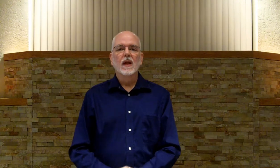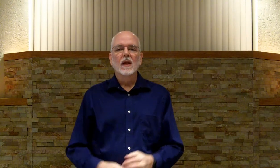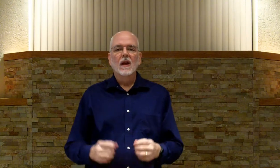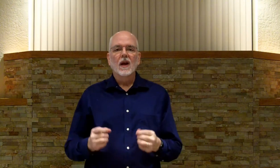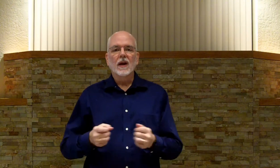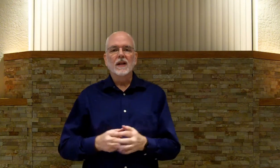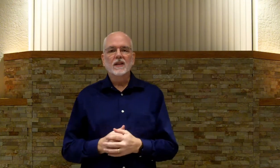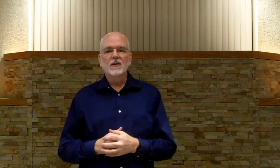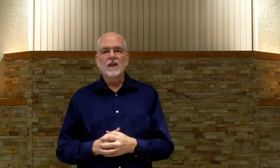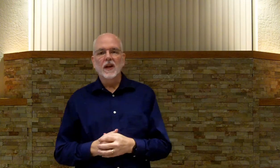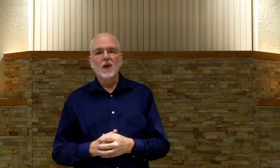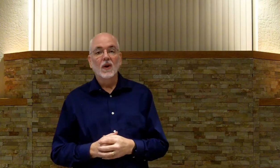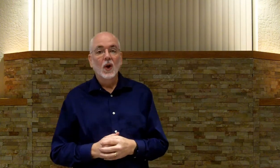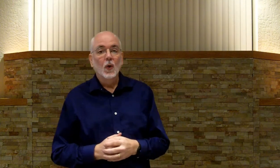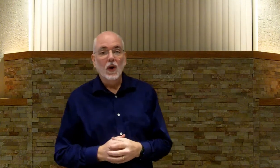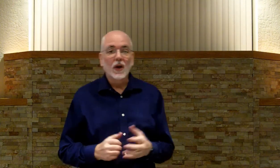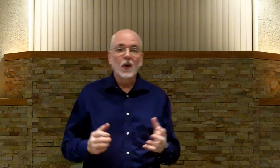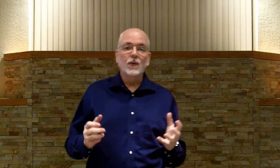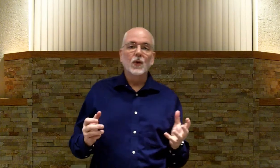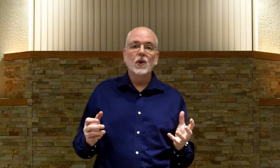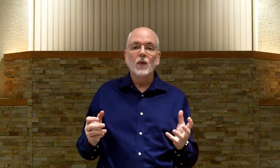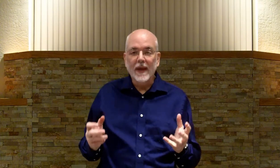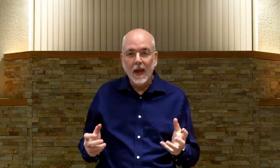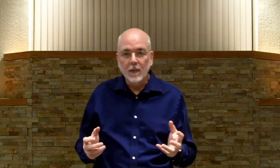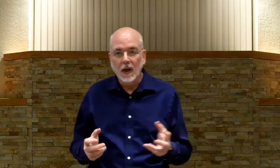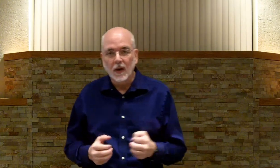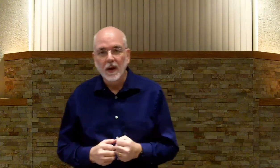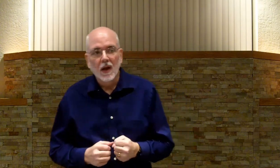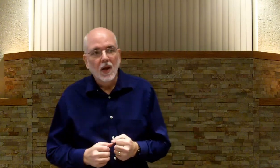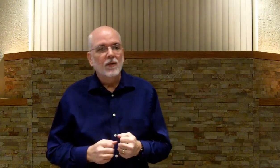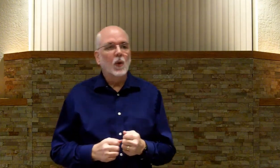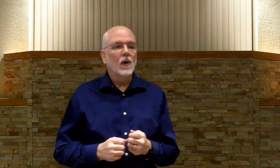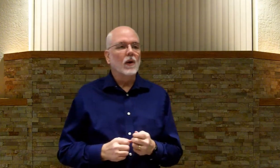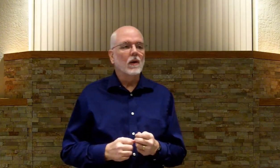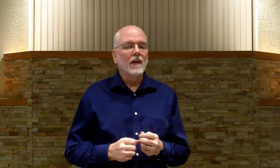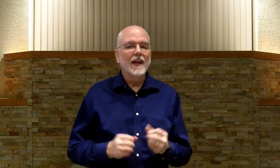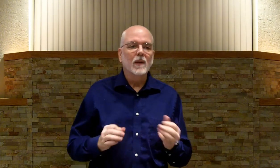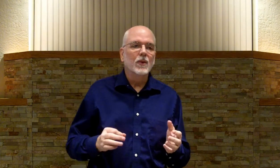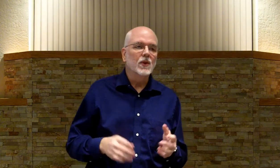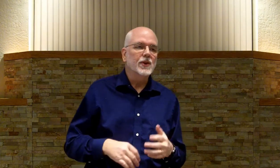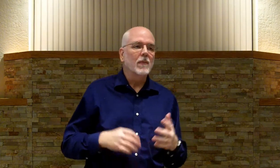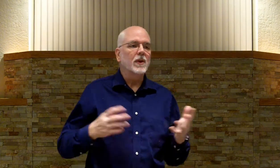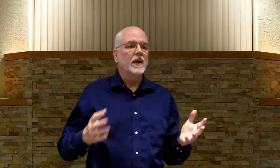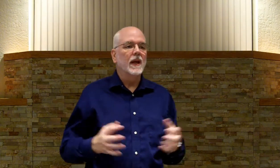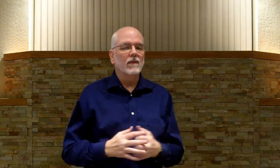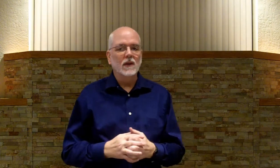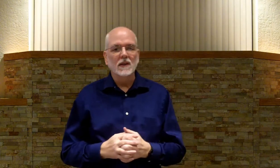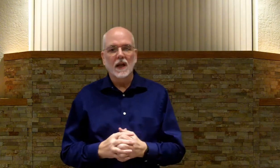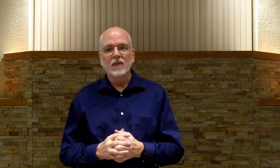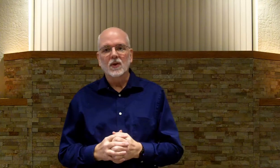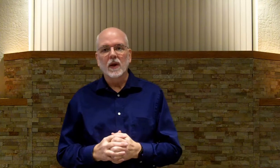All right, in this video, we're going to go through the vocabulary for Hebrews chapter 10, verses 11 through